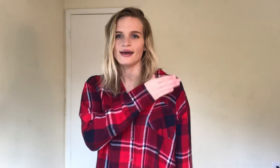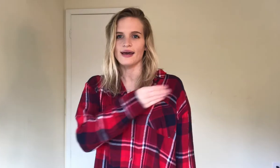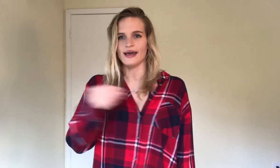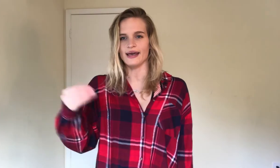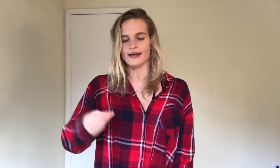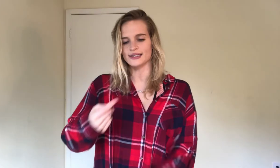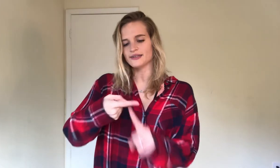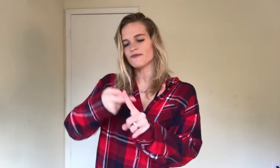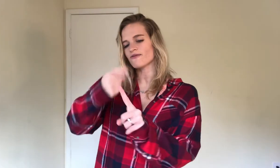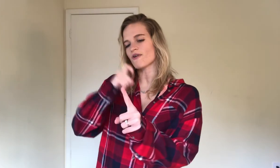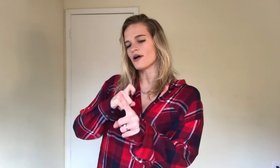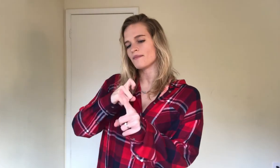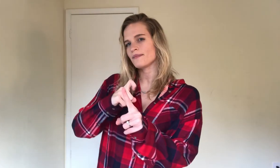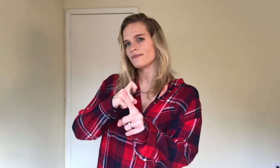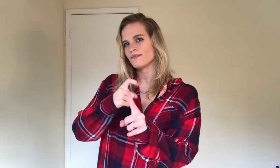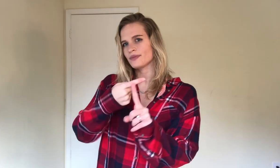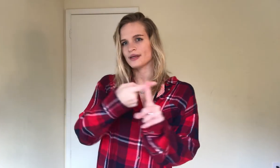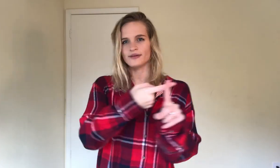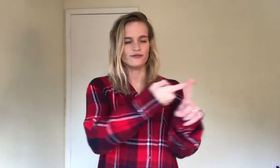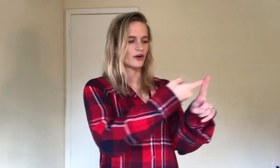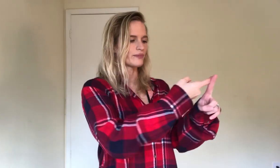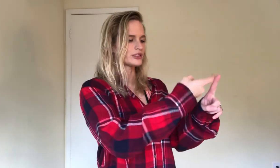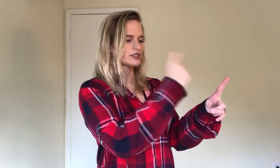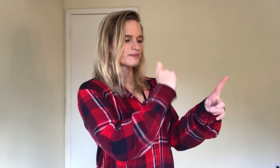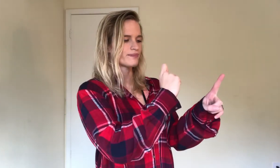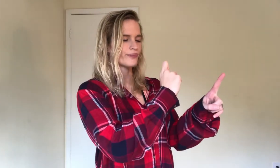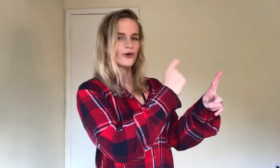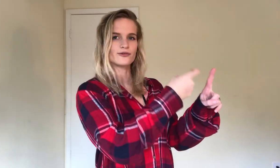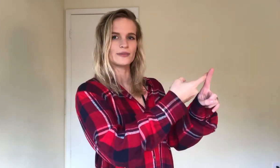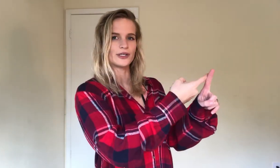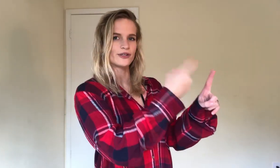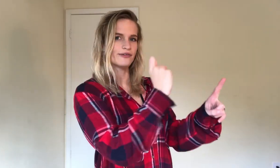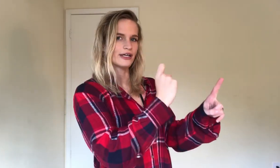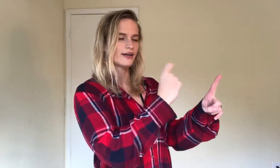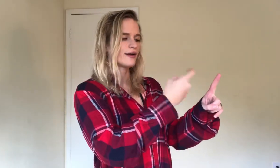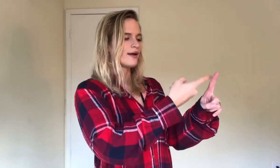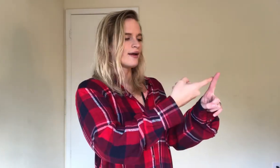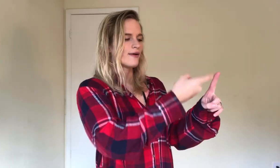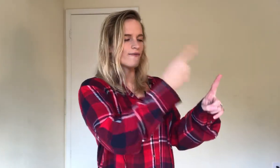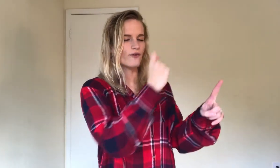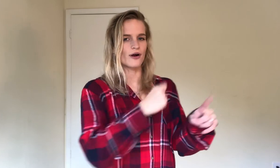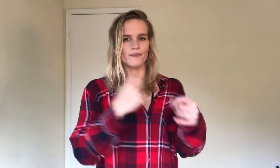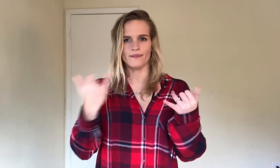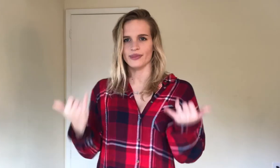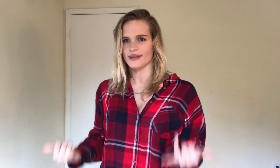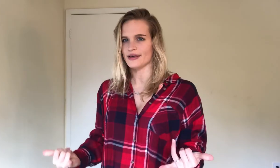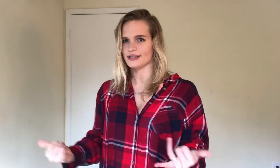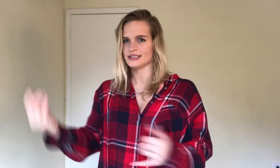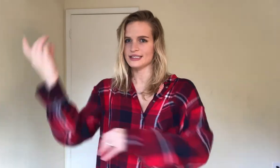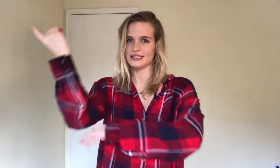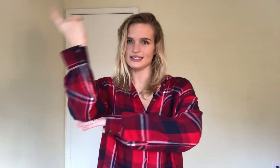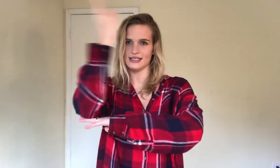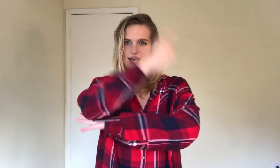And, from, from, just pull from your other finger. From this day,